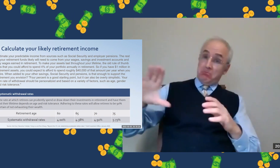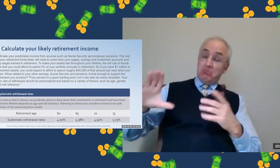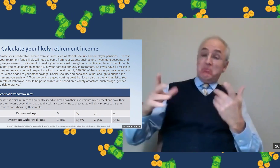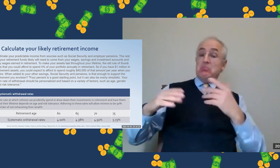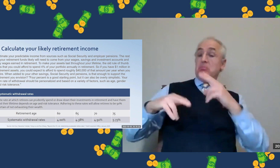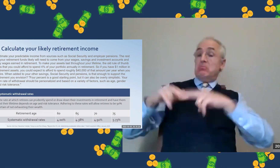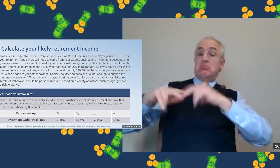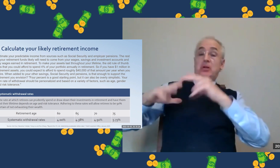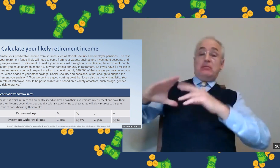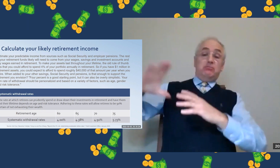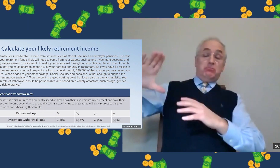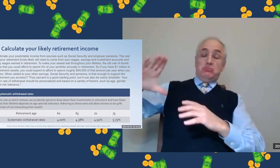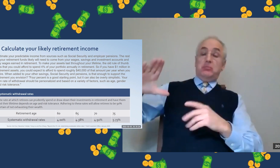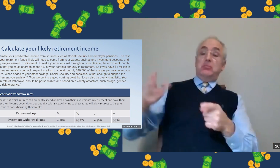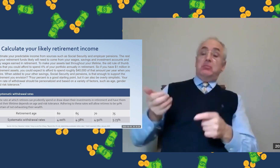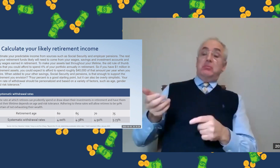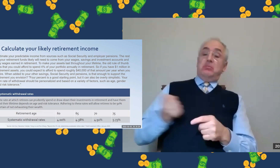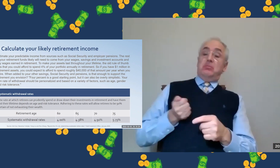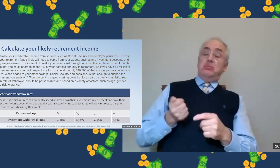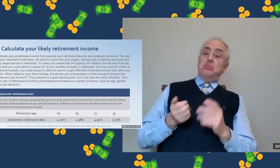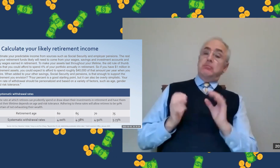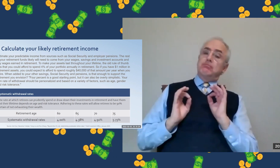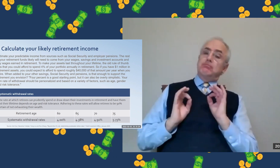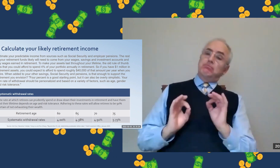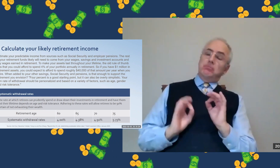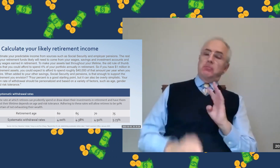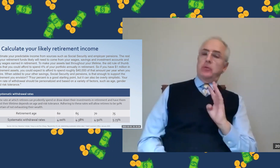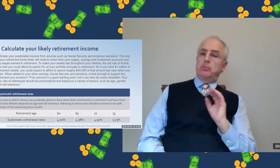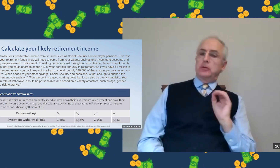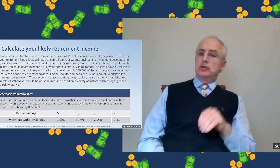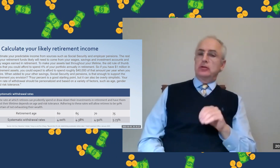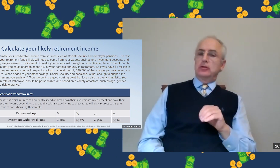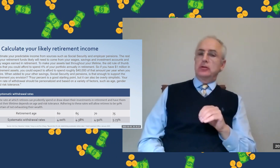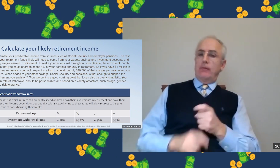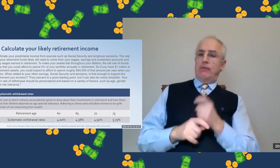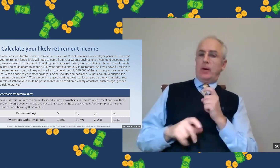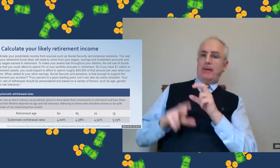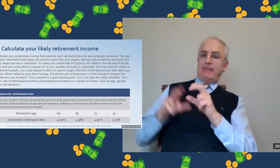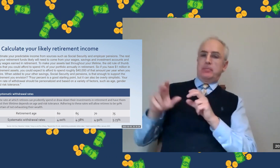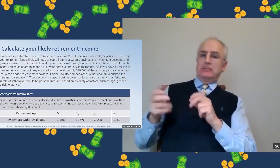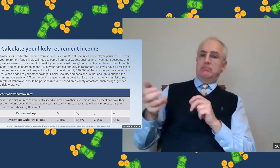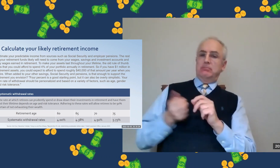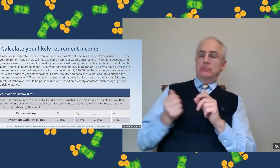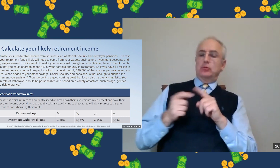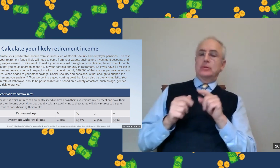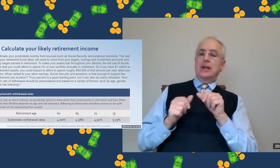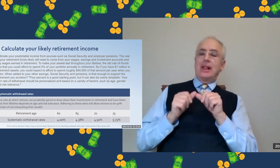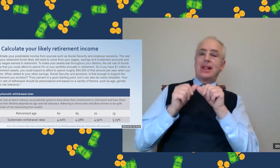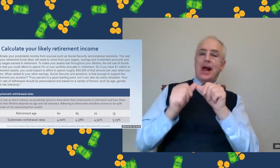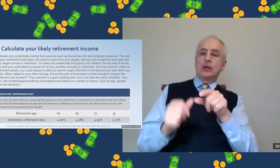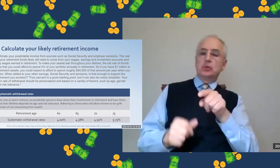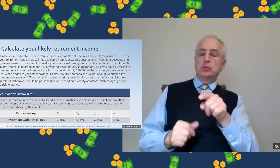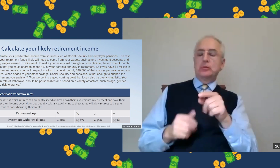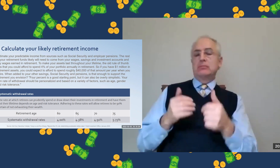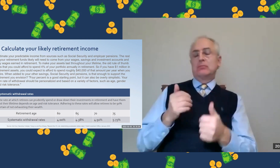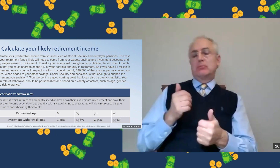don't know unless you know what the picture looks like. So by actually checking in and making sure